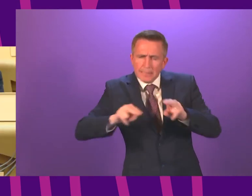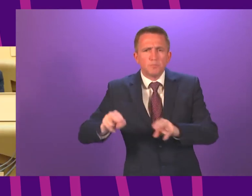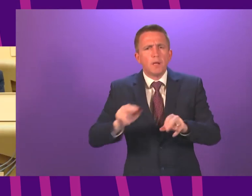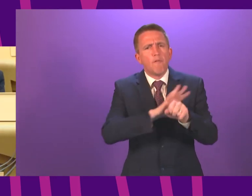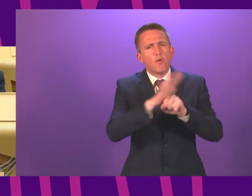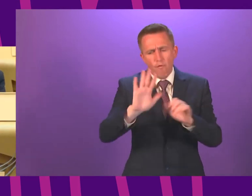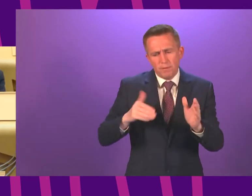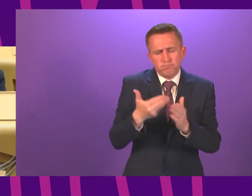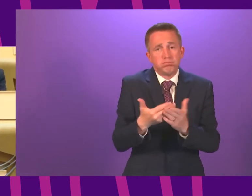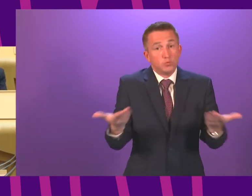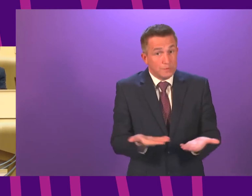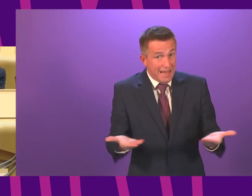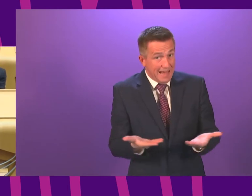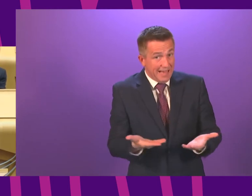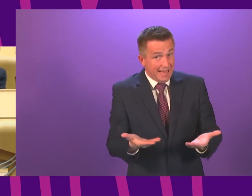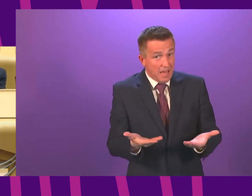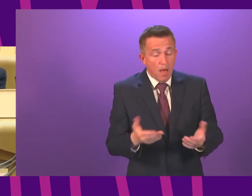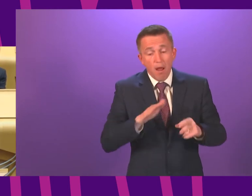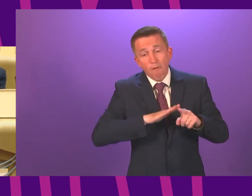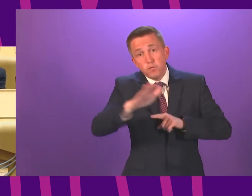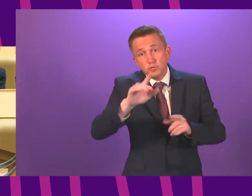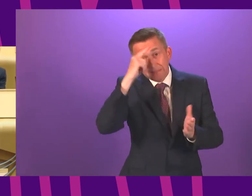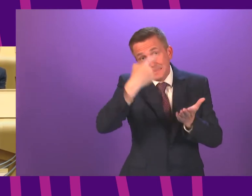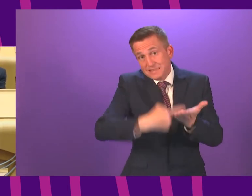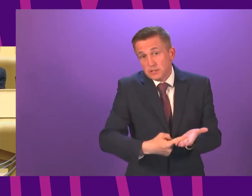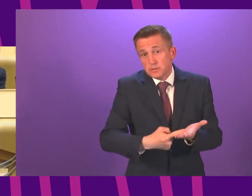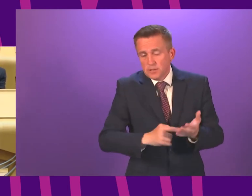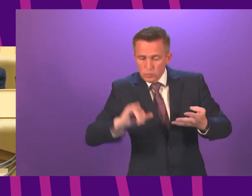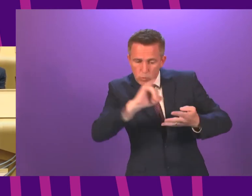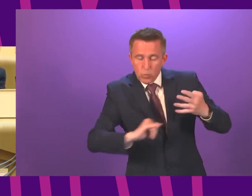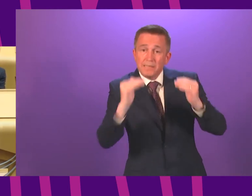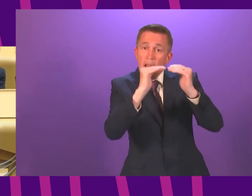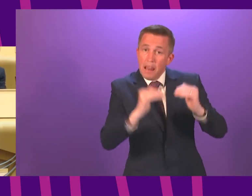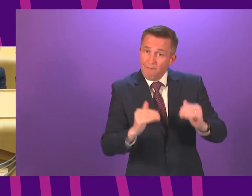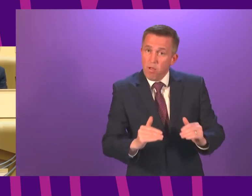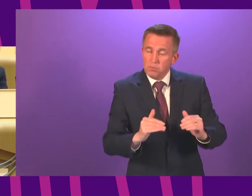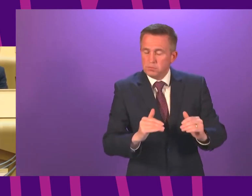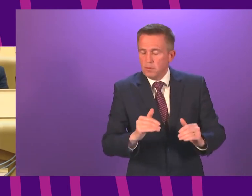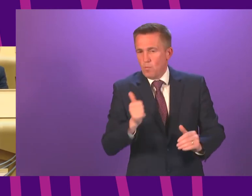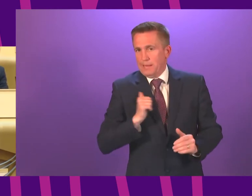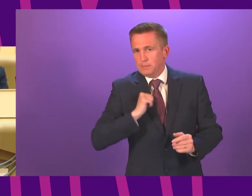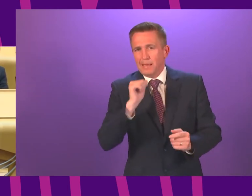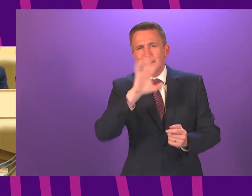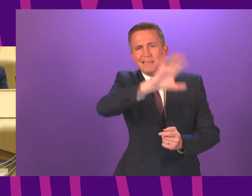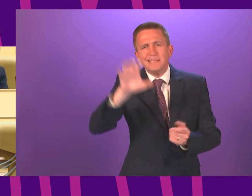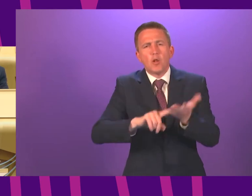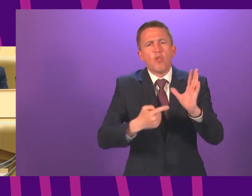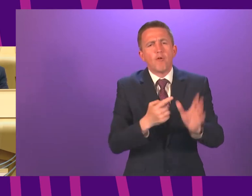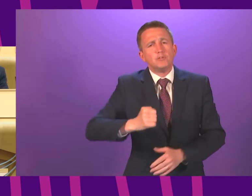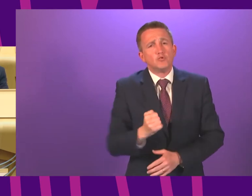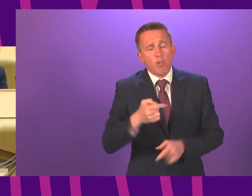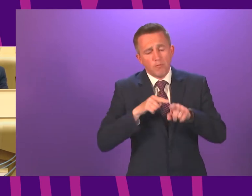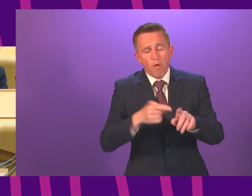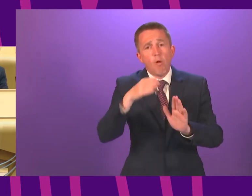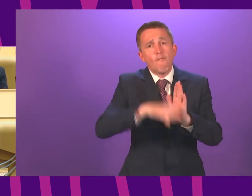and on the decisions that flow from that in relation to the levels of protection that will apply to each local authority area from